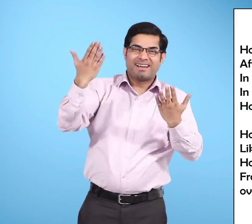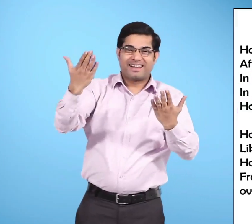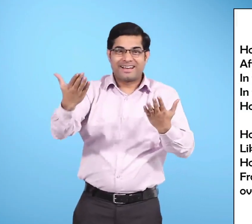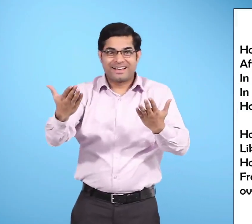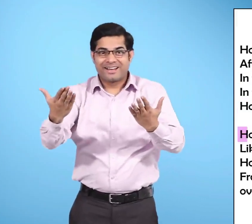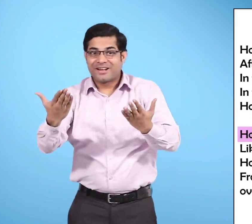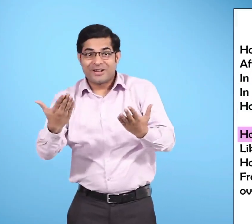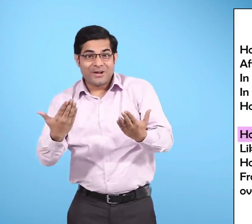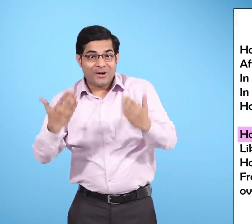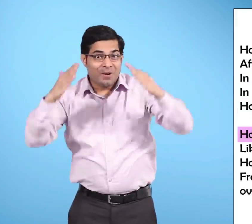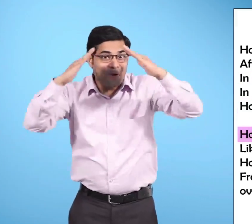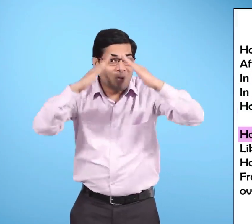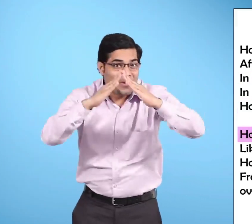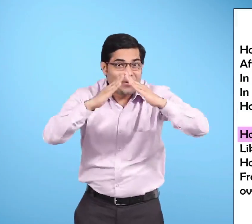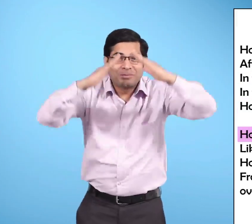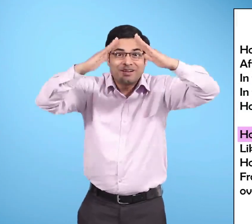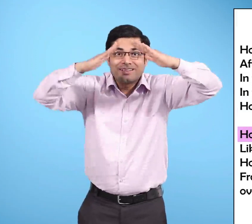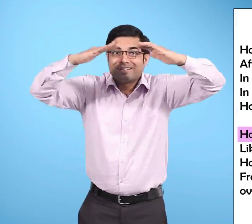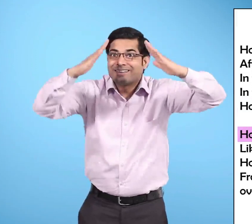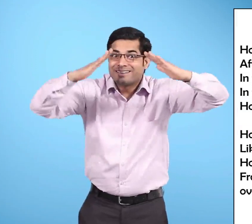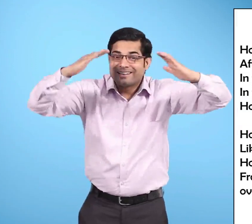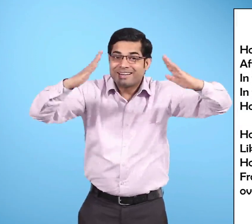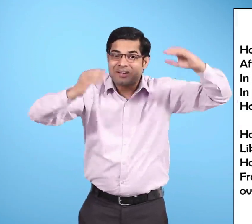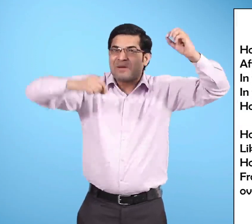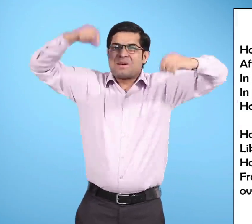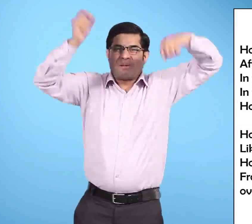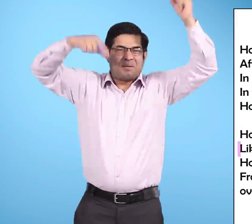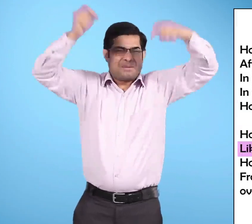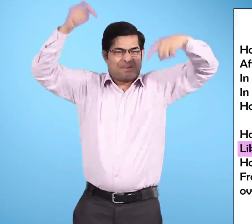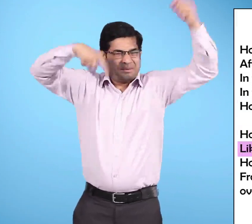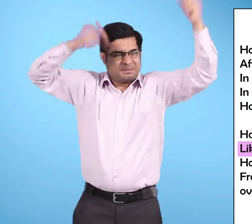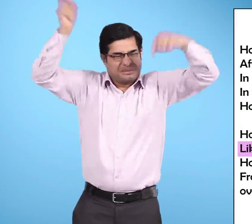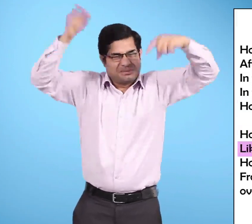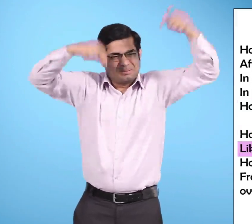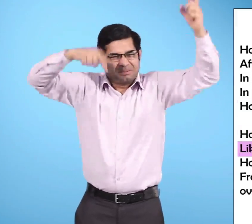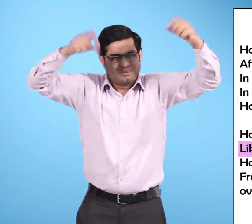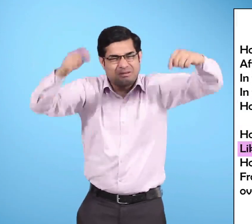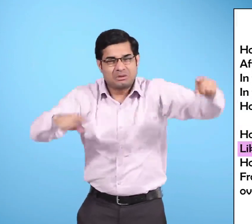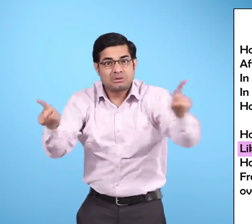How it clatters along the roofs Like the tramp of hoofs